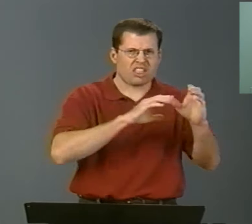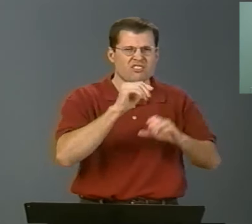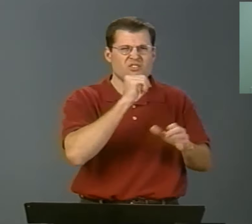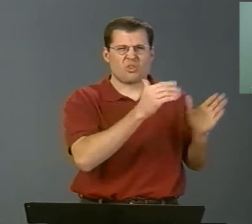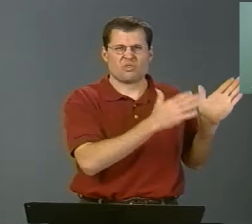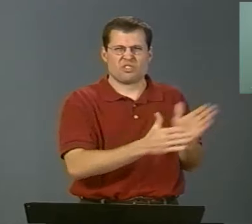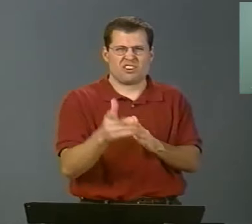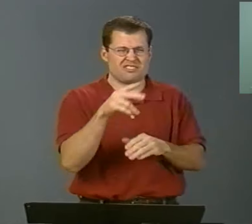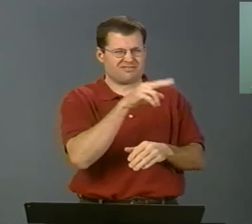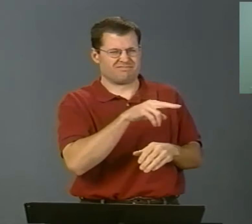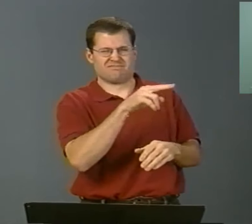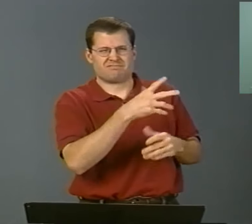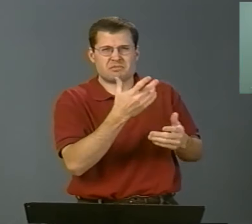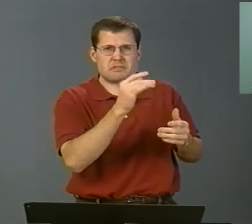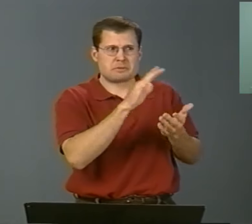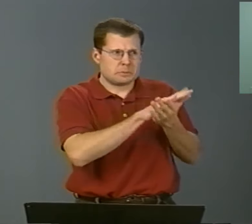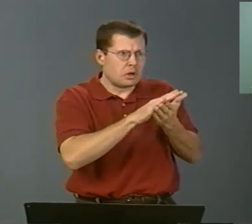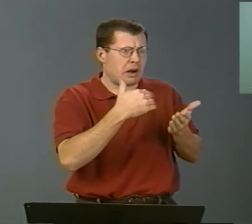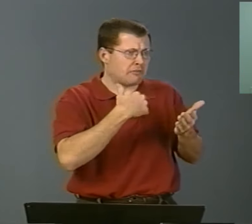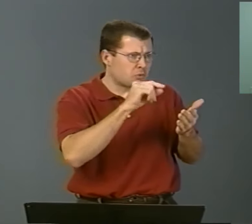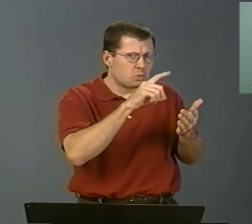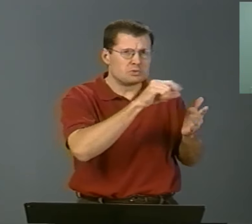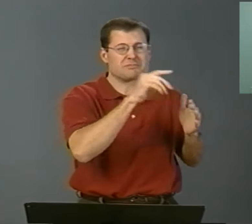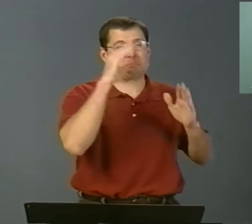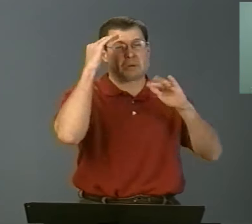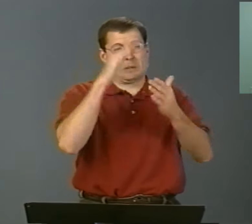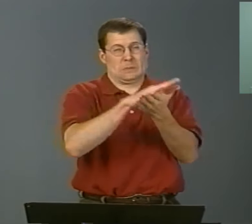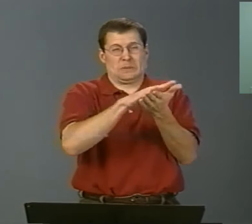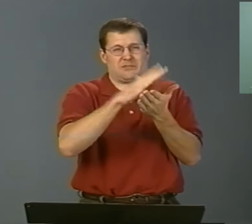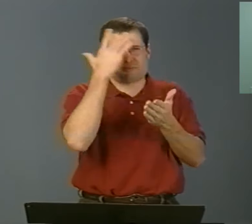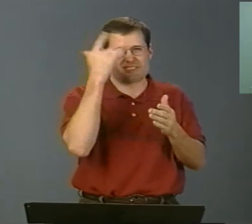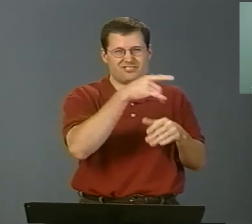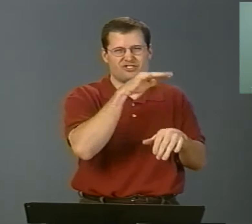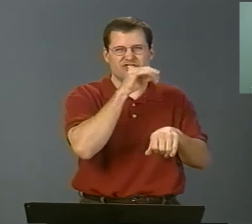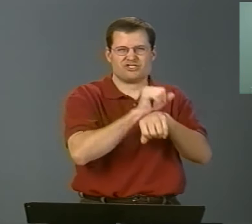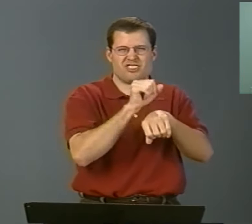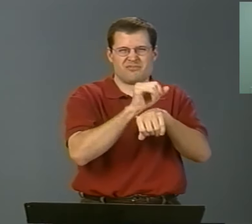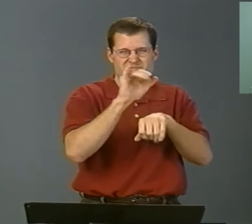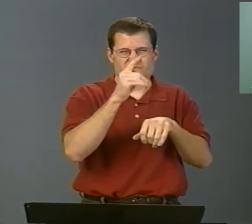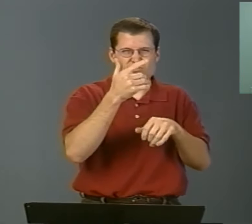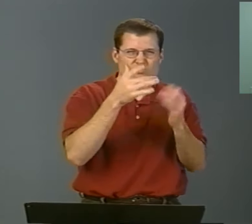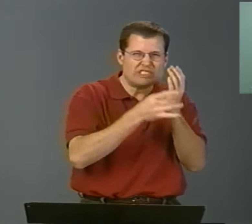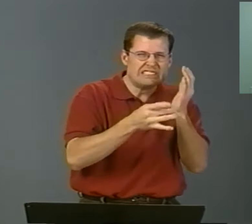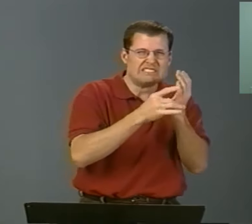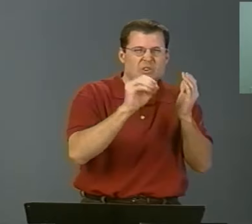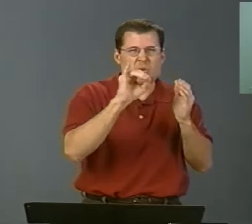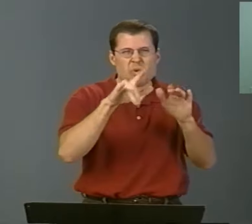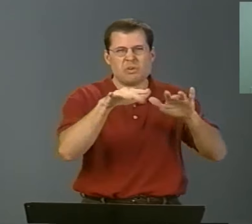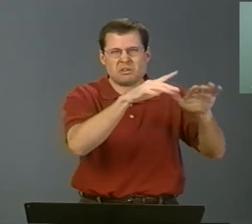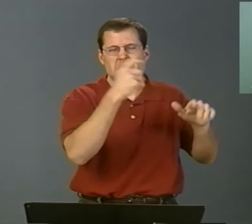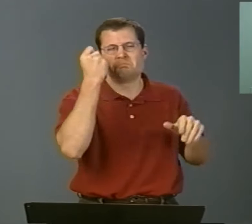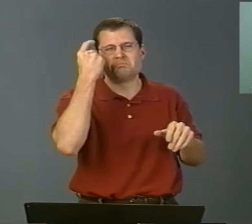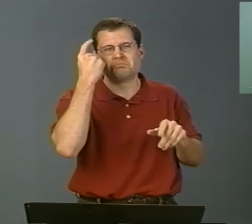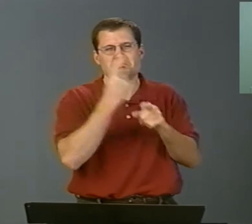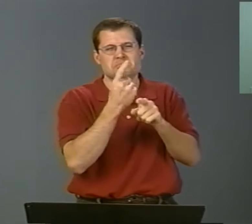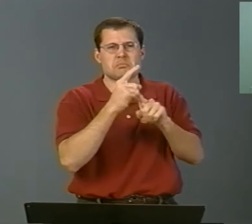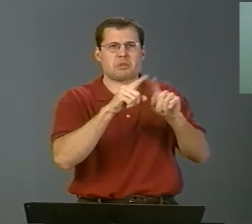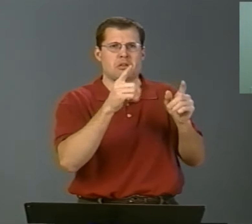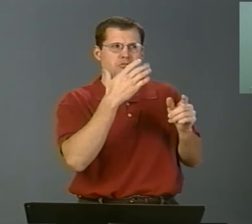or if they're old and just all over the place. I don't expect it to be completely clean because